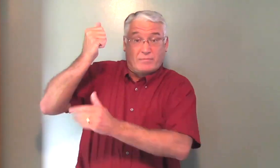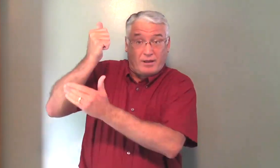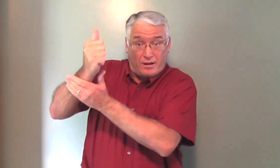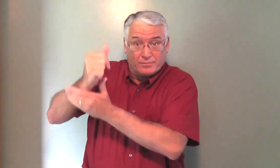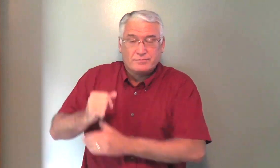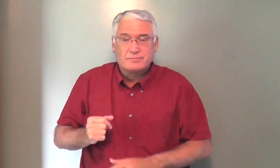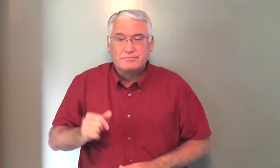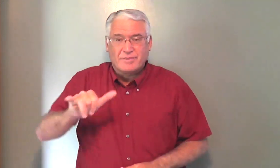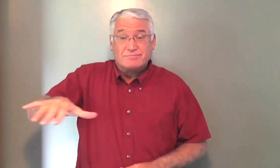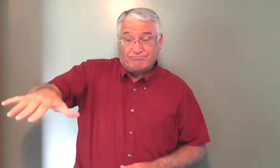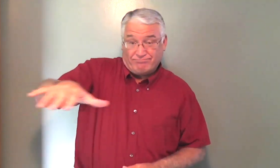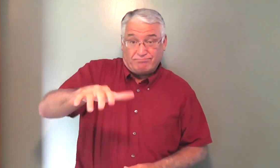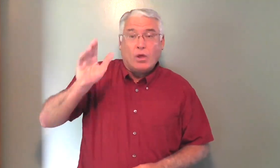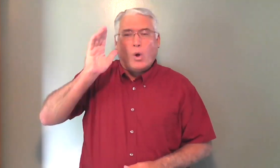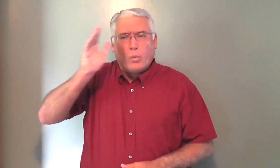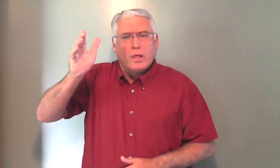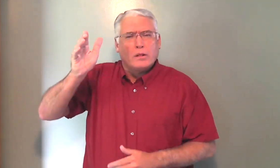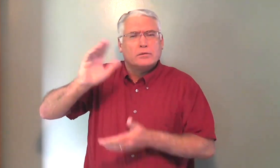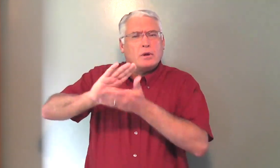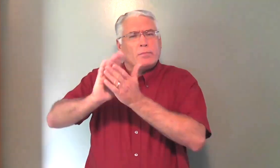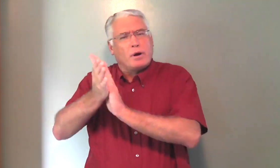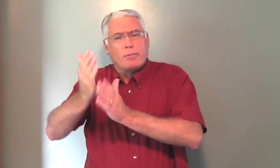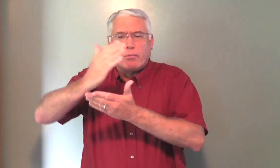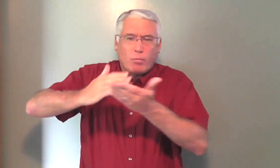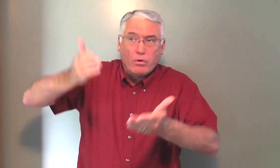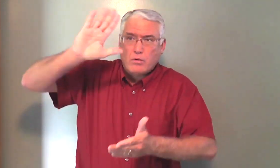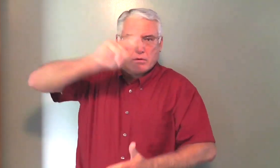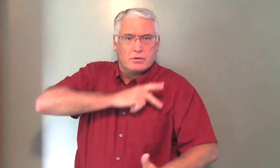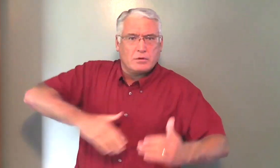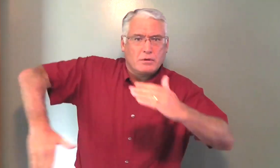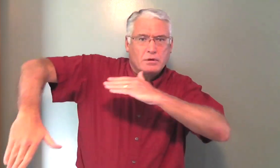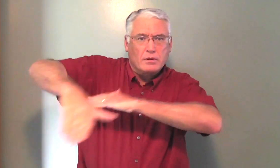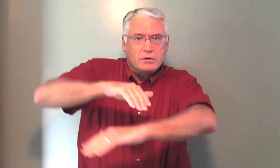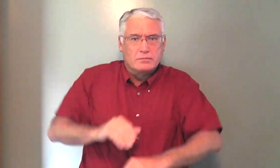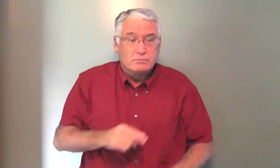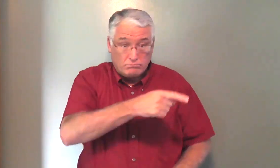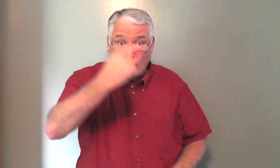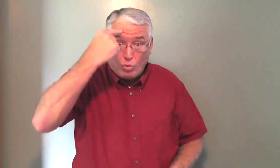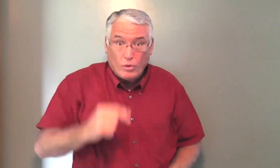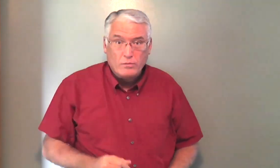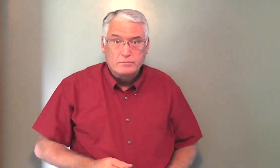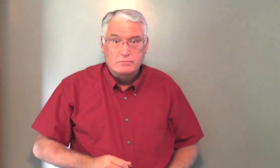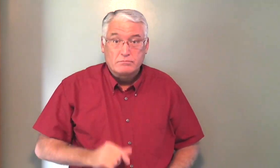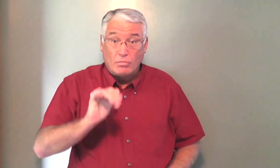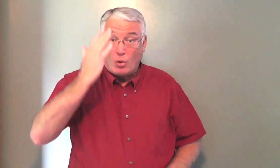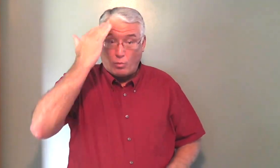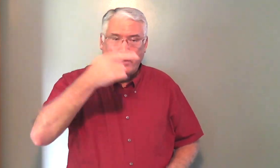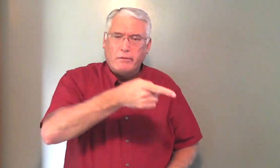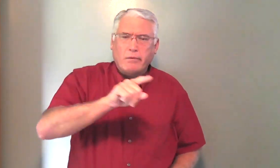were born from Abraham, That they would become part of the kingdom of God. That's what he thought.